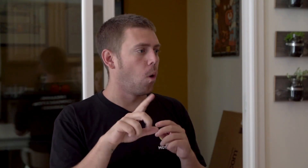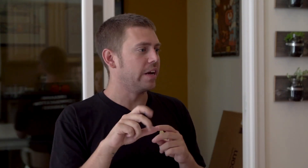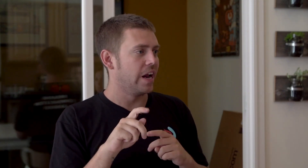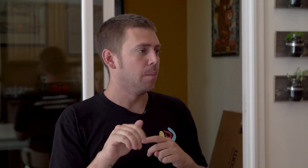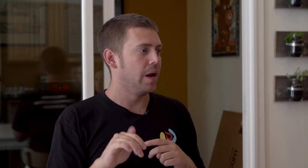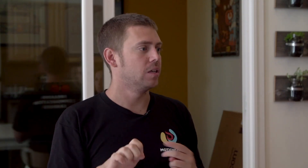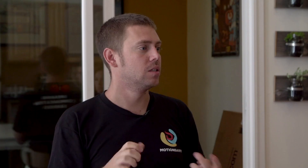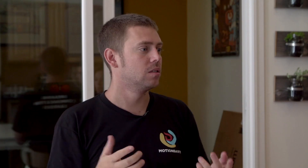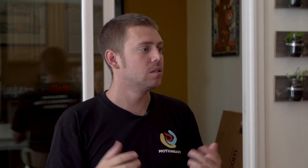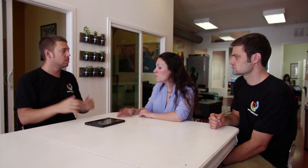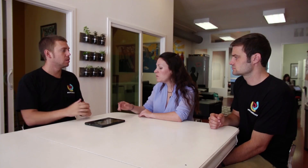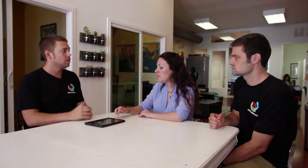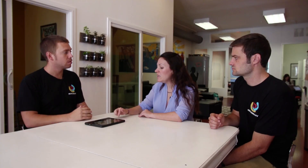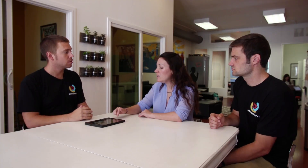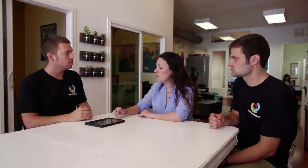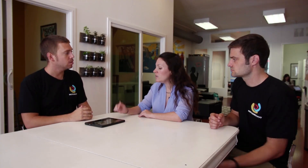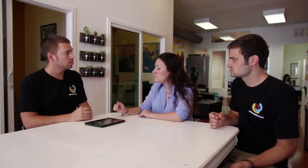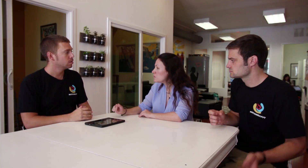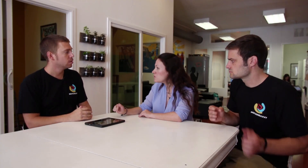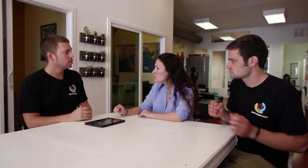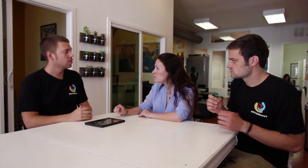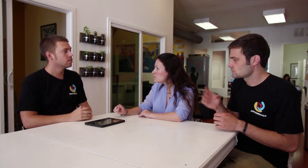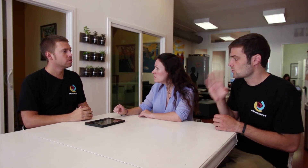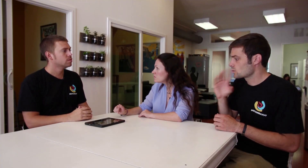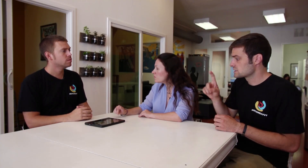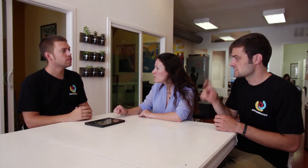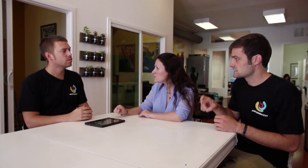one database. But would they need a Leap Motion for this?